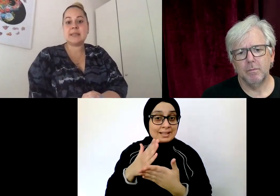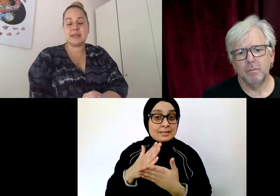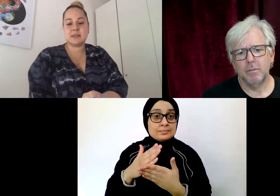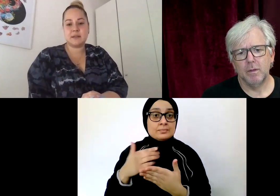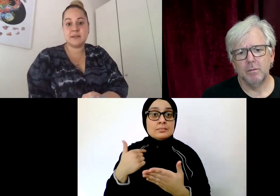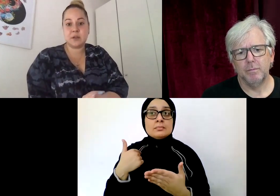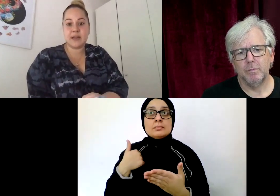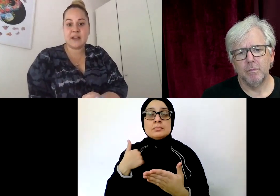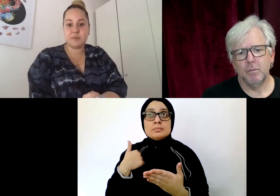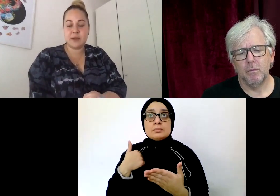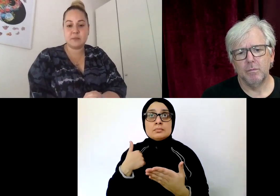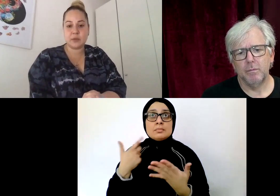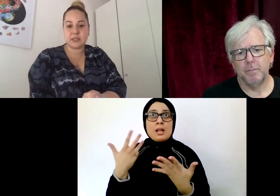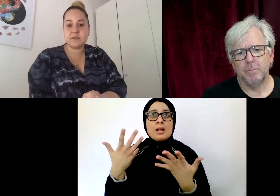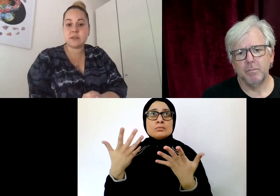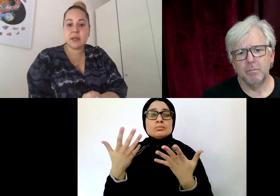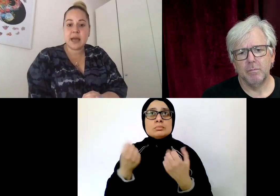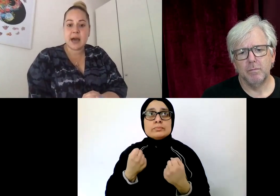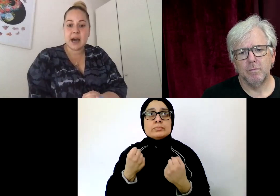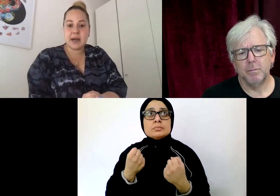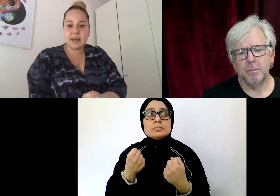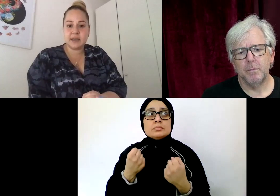Yes. So there have been positives.